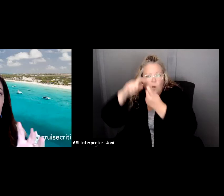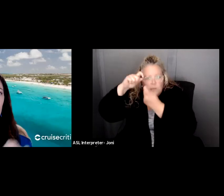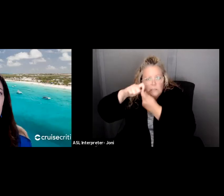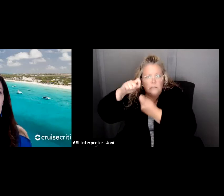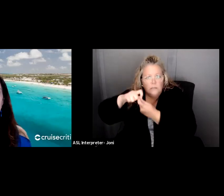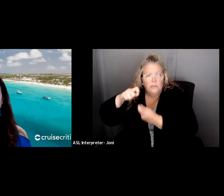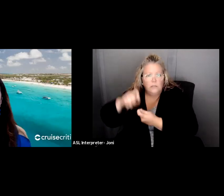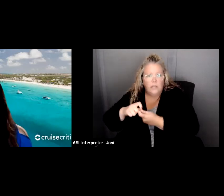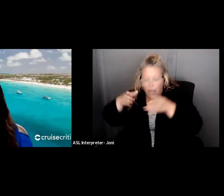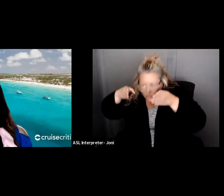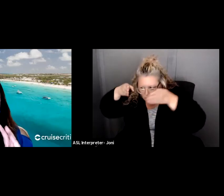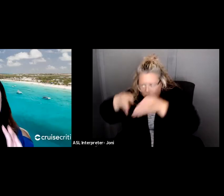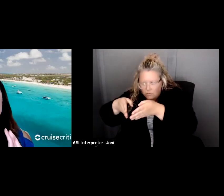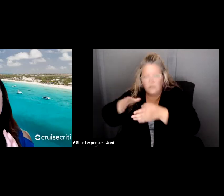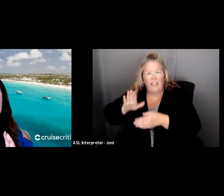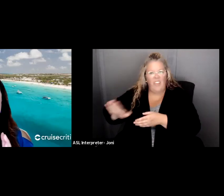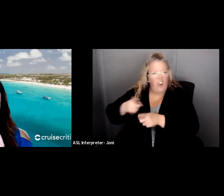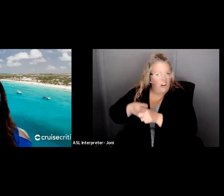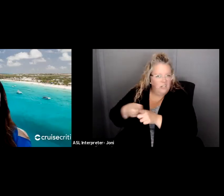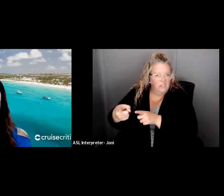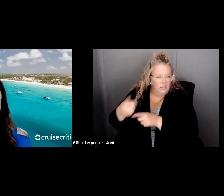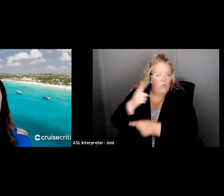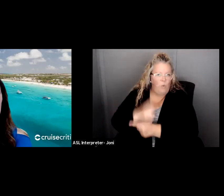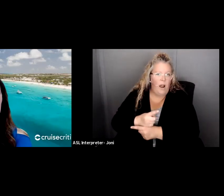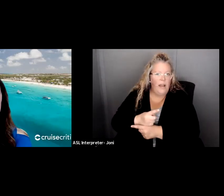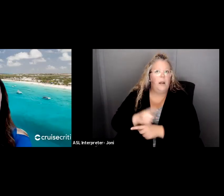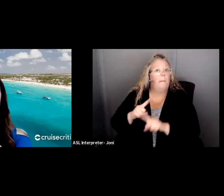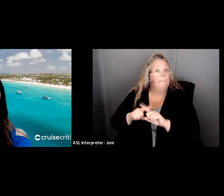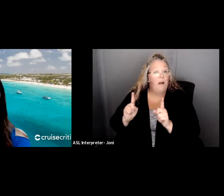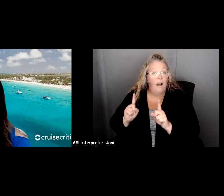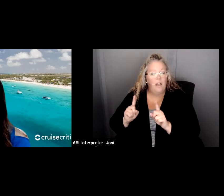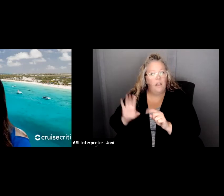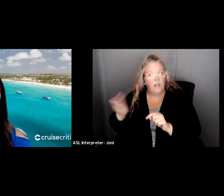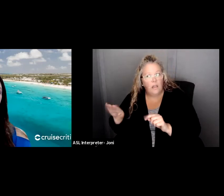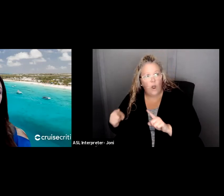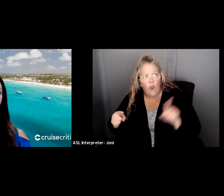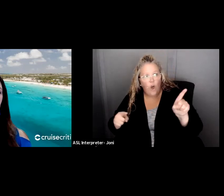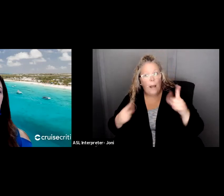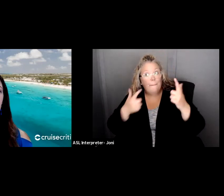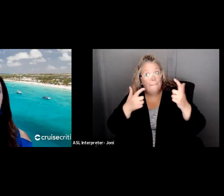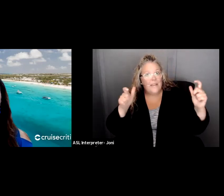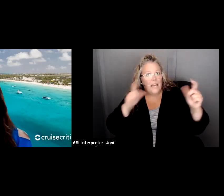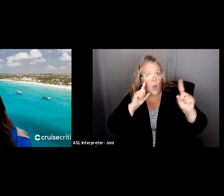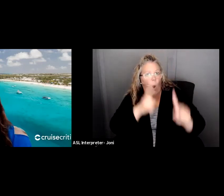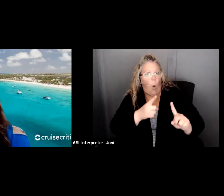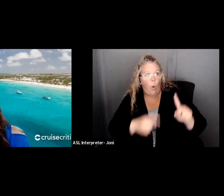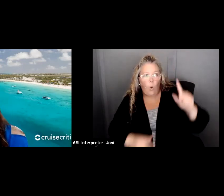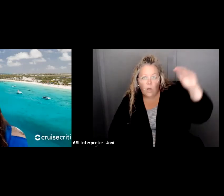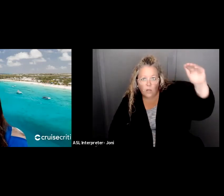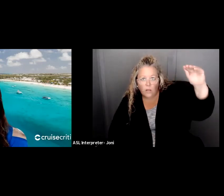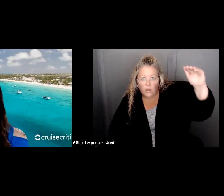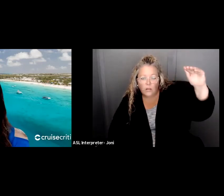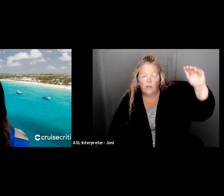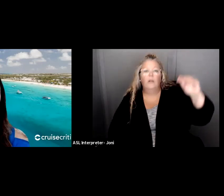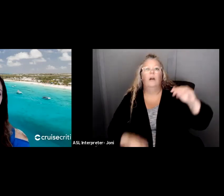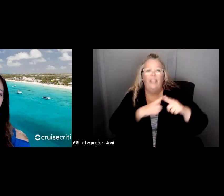myopic in their view, but then you keep going back to the big goals. And then you go back